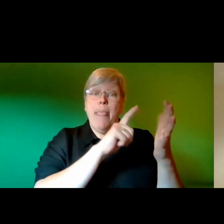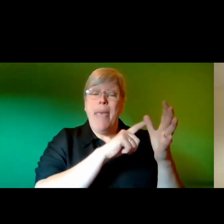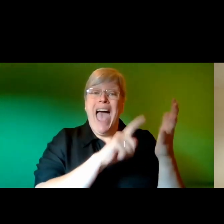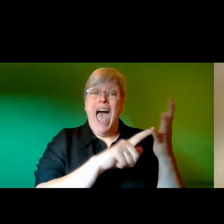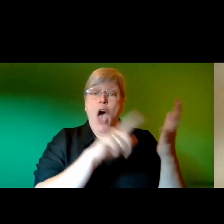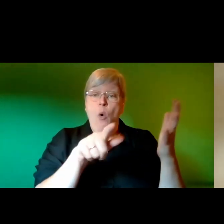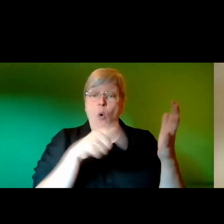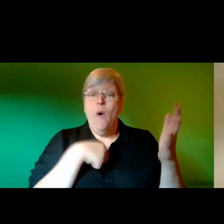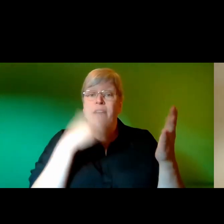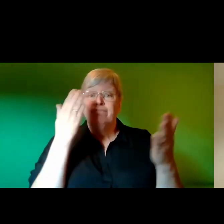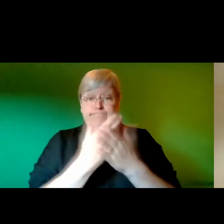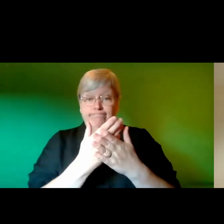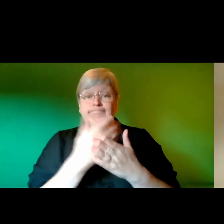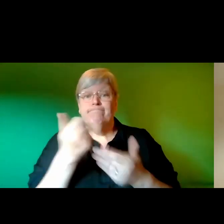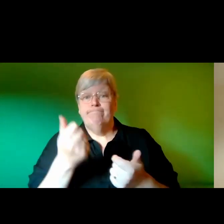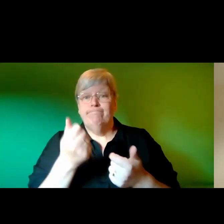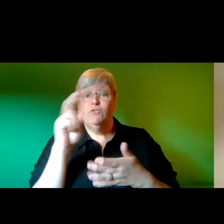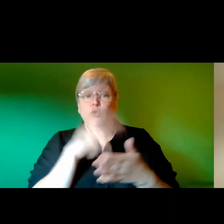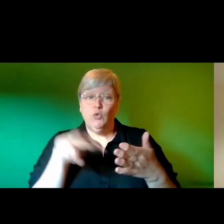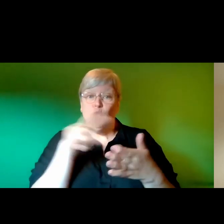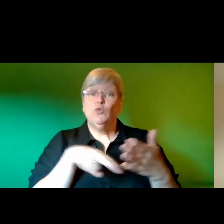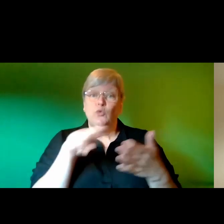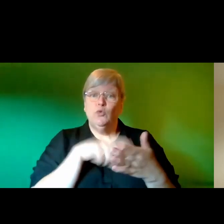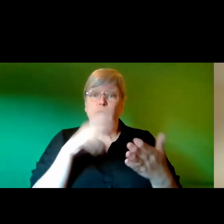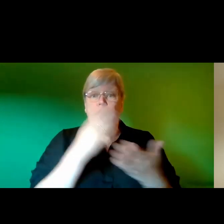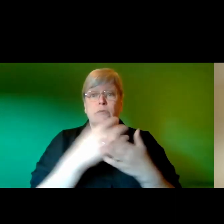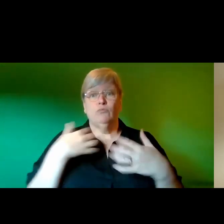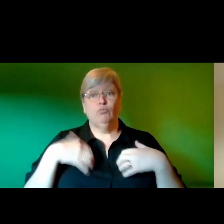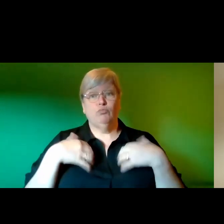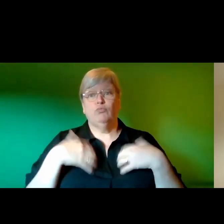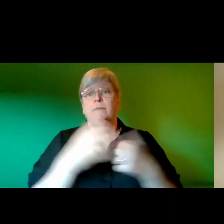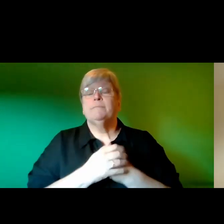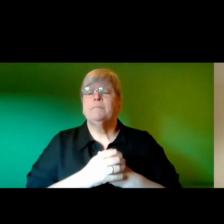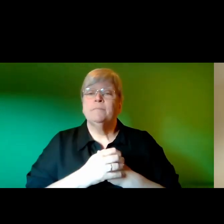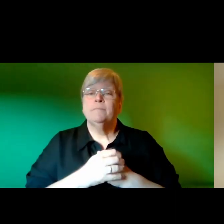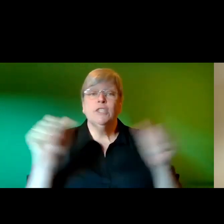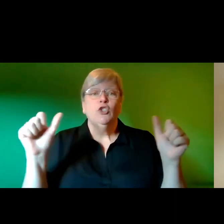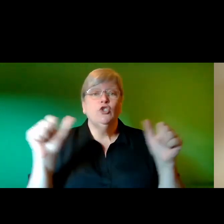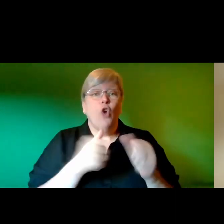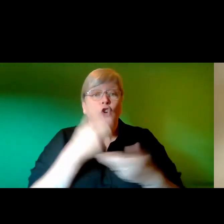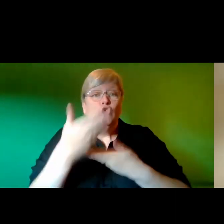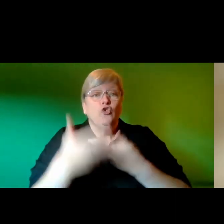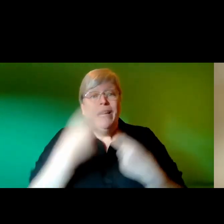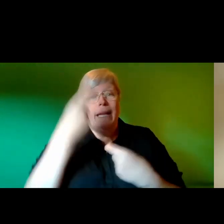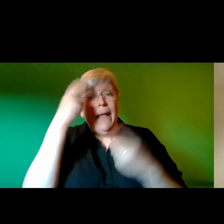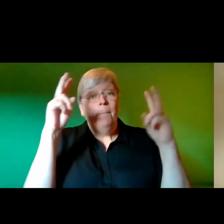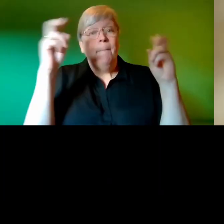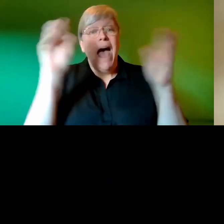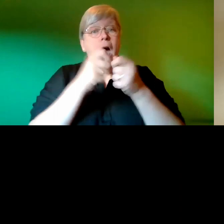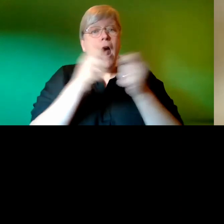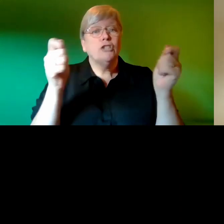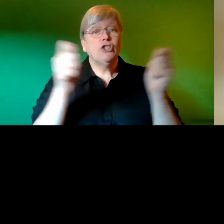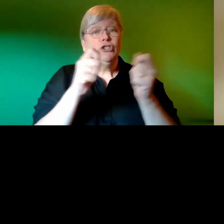haiku for us which is quite apt and um a short story called curtains off Gigi